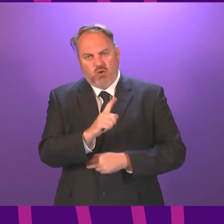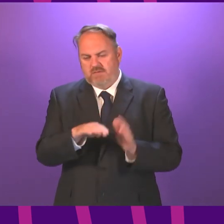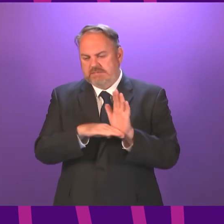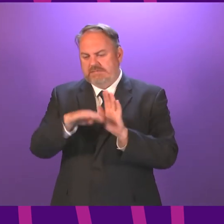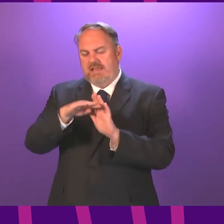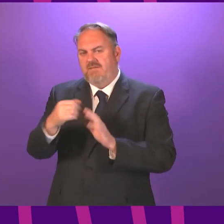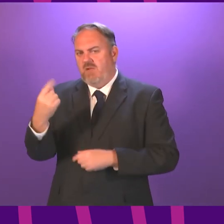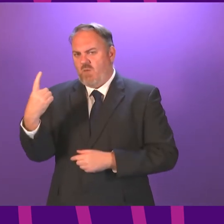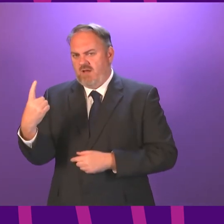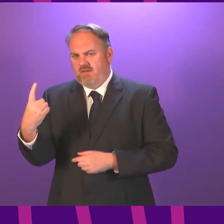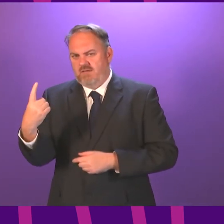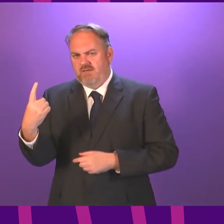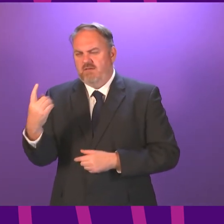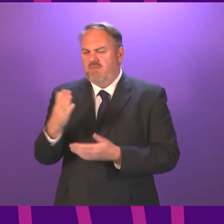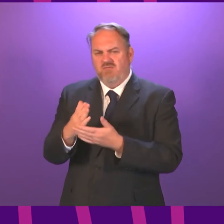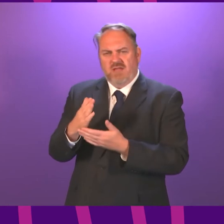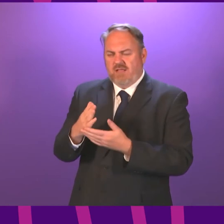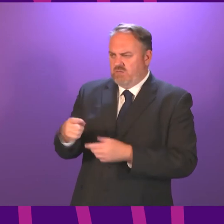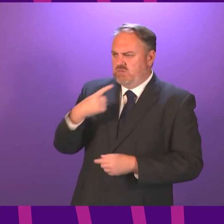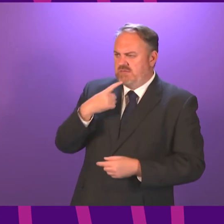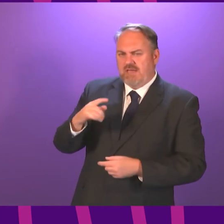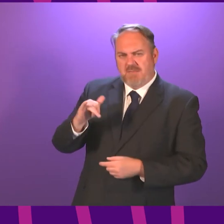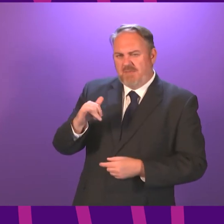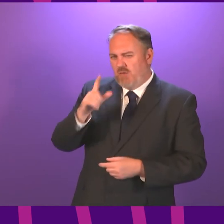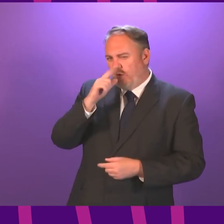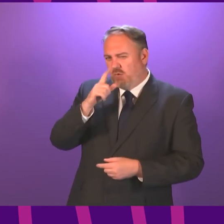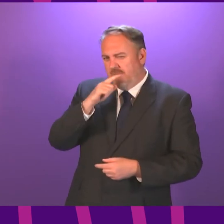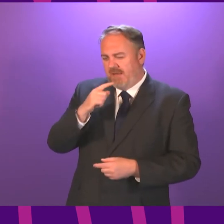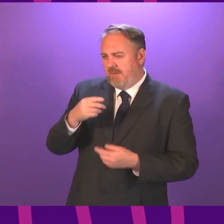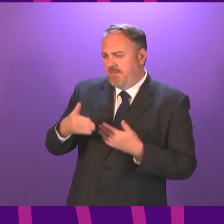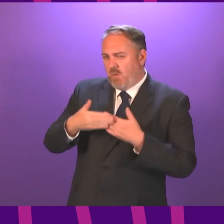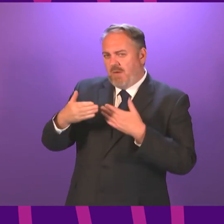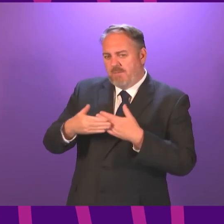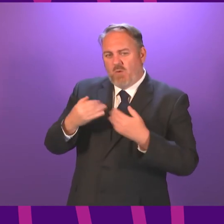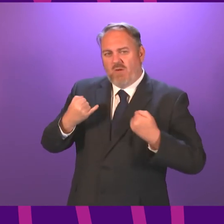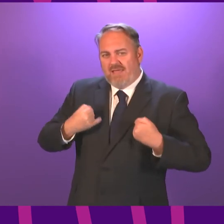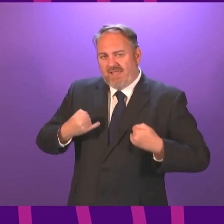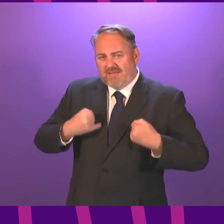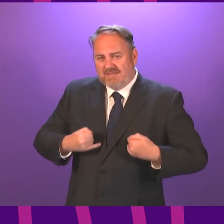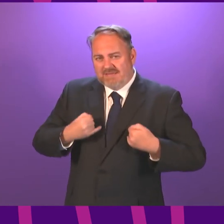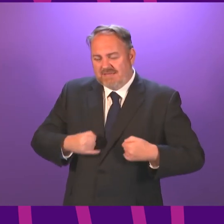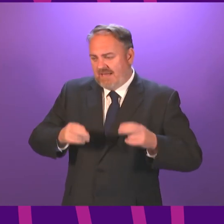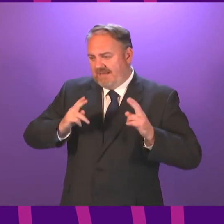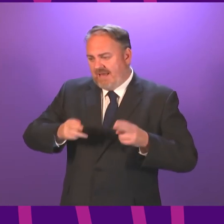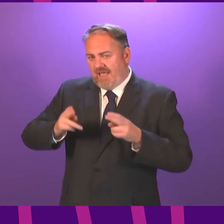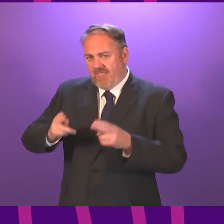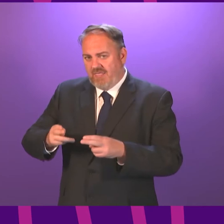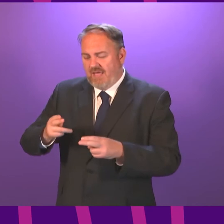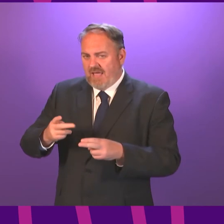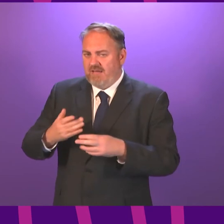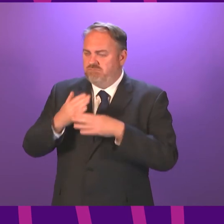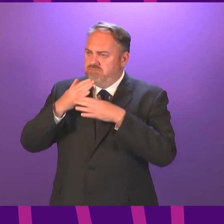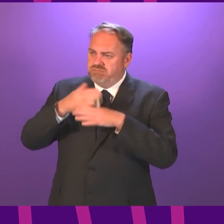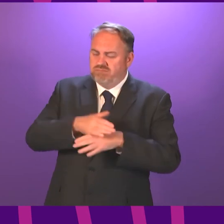She said, and I quote, we could still see a significant burden of illness and death and severe pressure on our NHS.